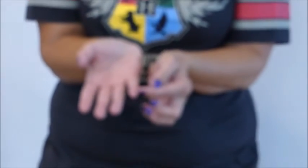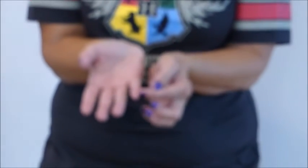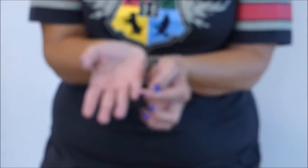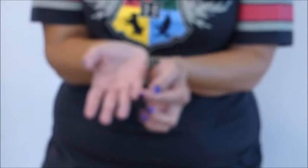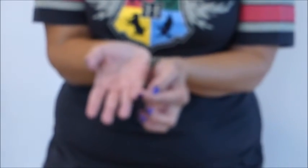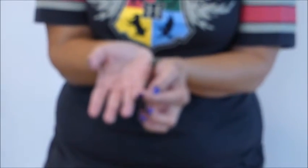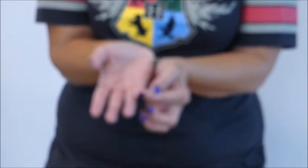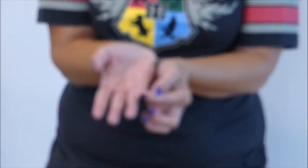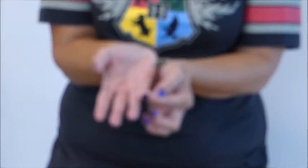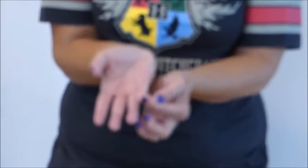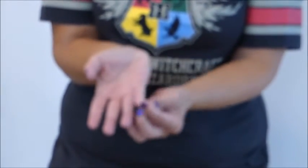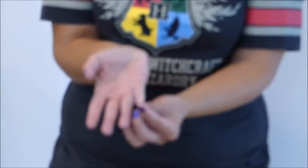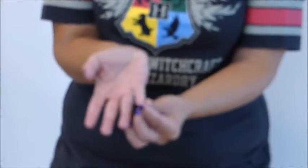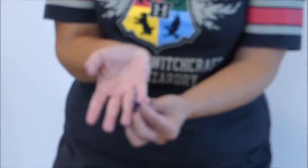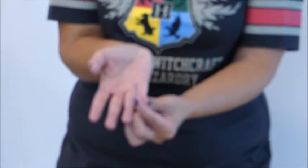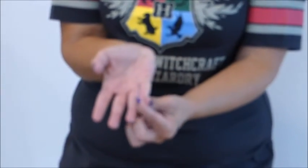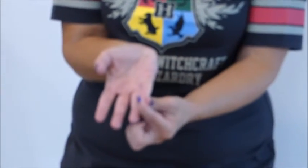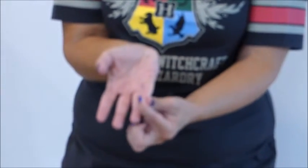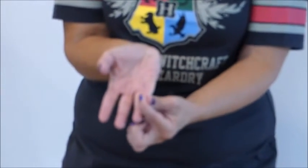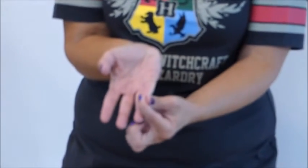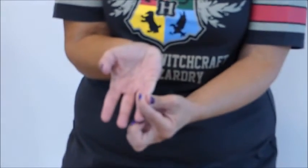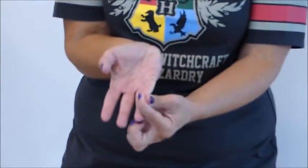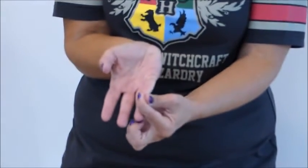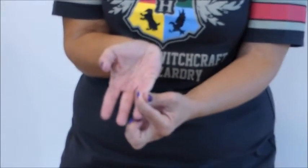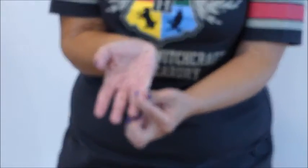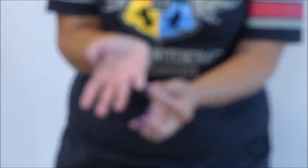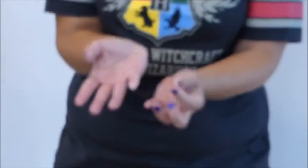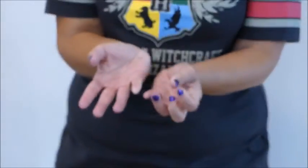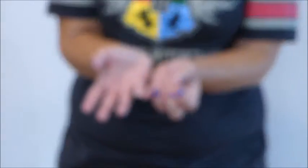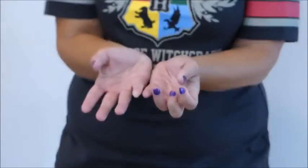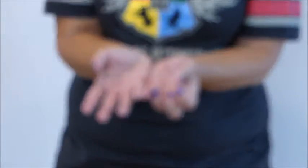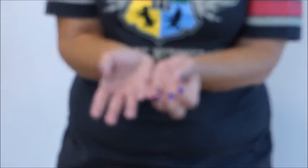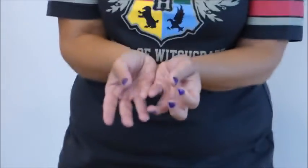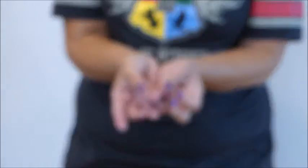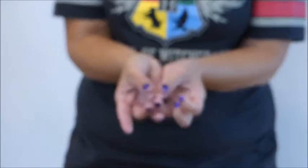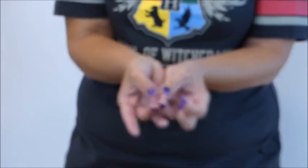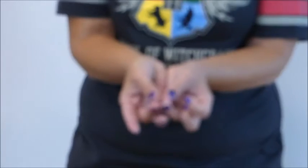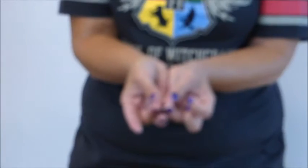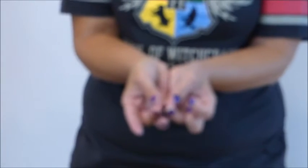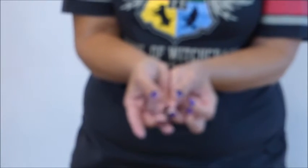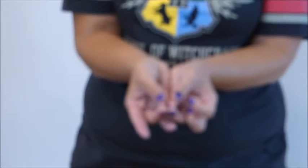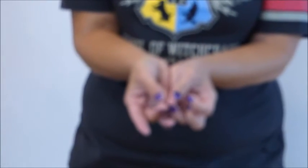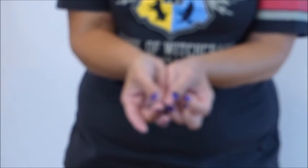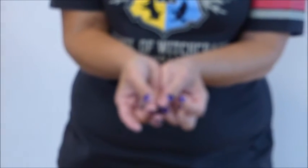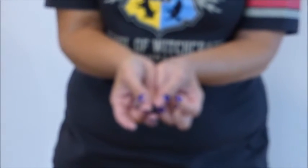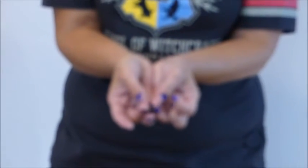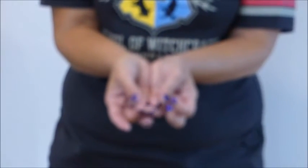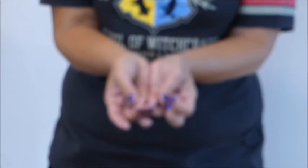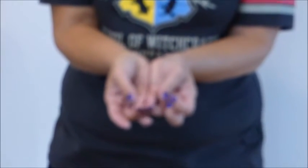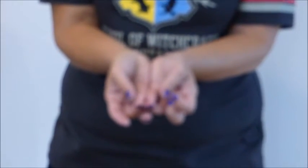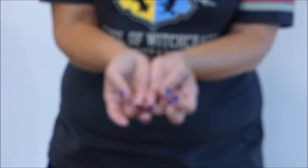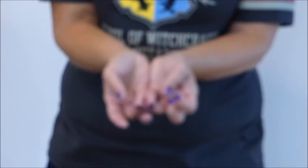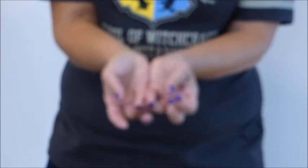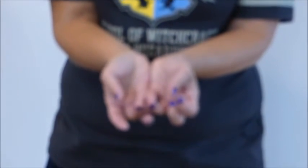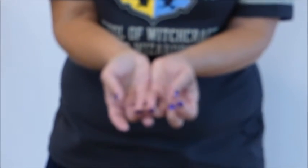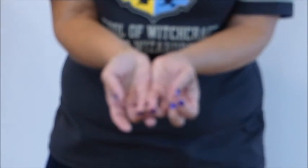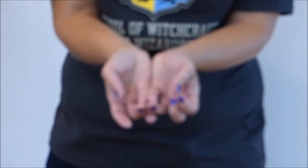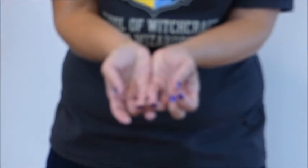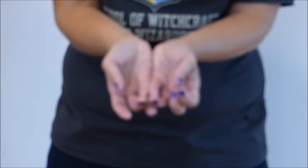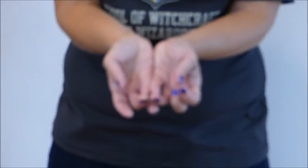like that see how that event joint a lot of people have that bit joint so the tips of your pinky fingers would kind